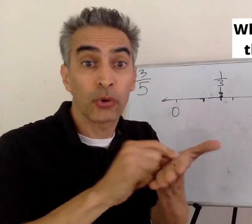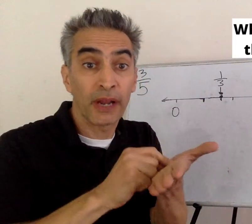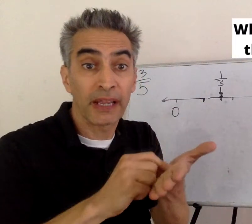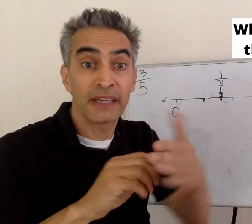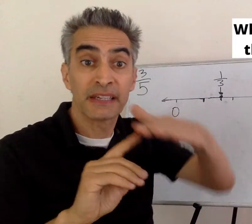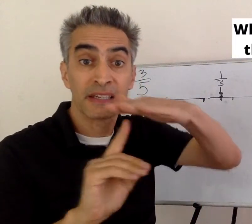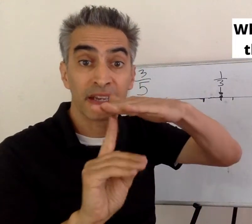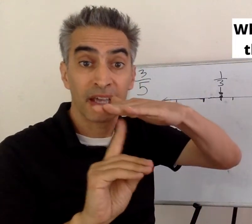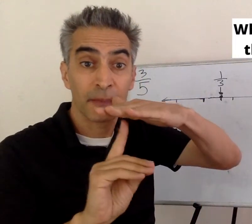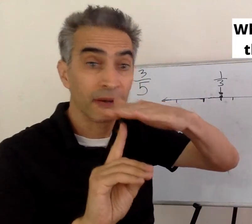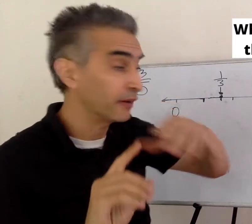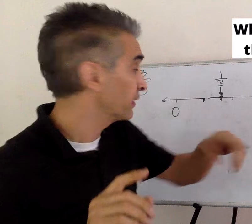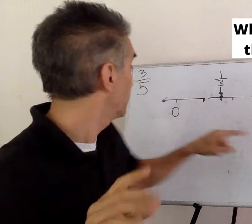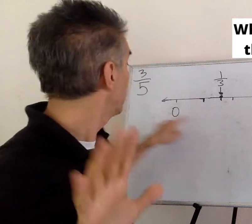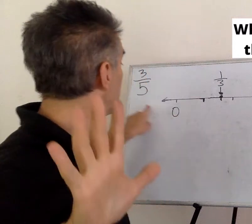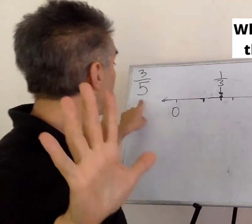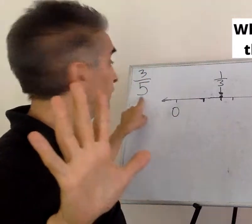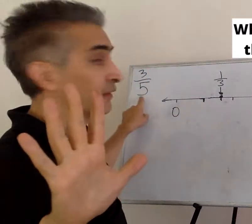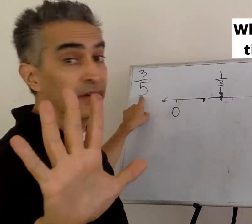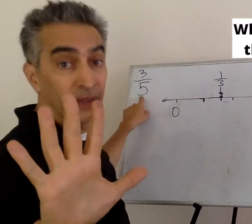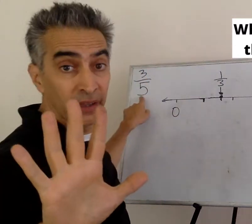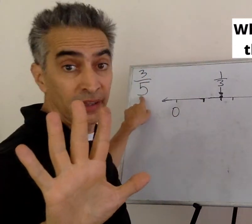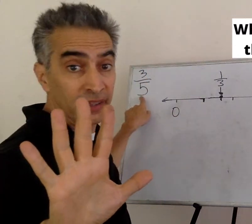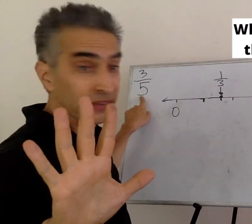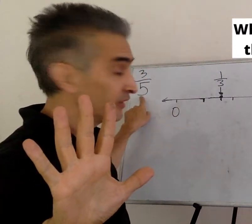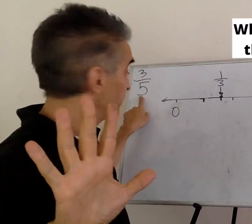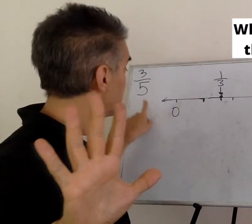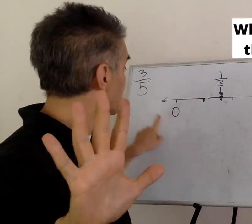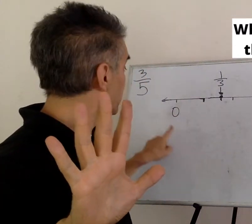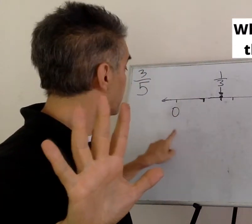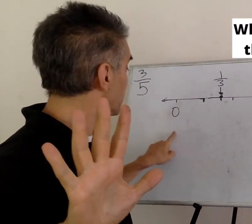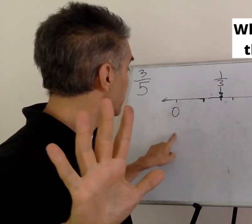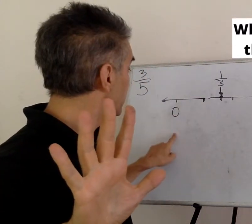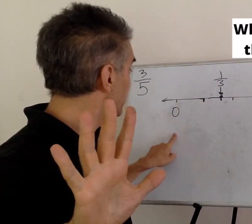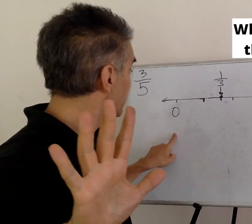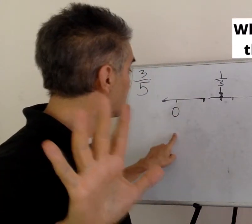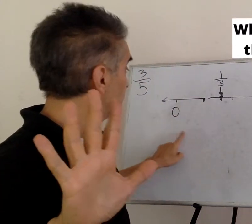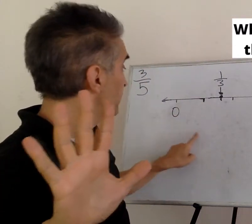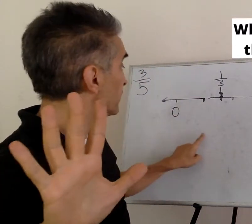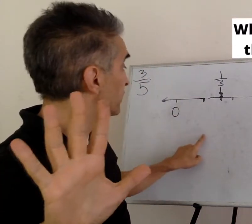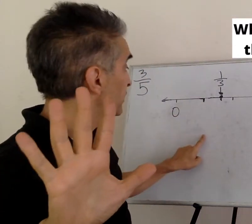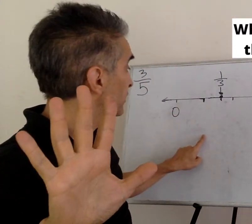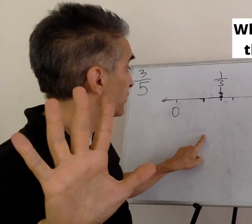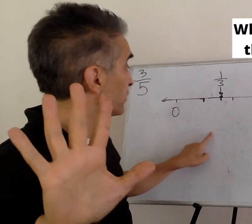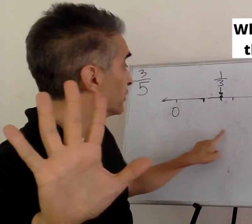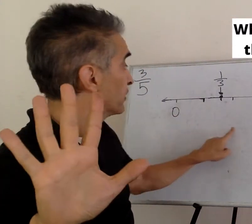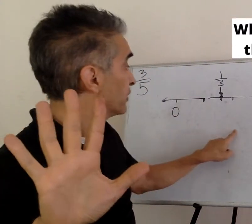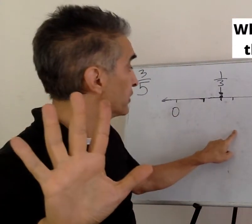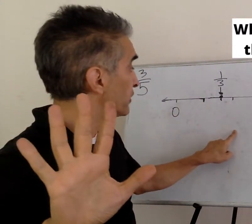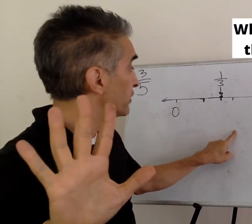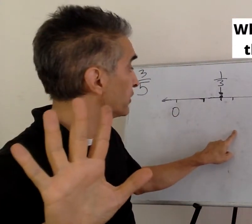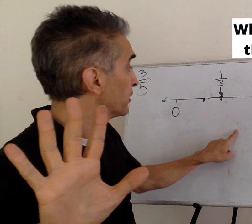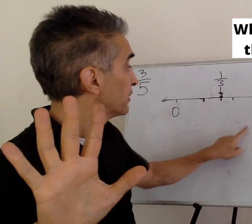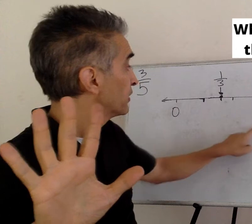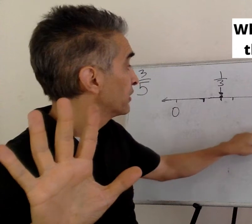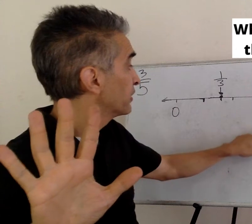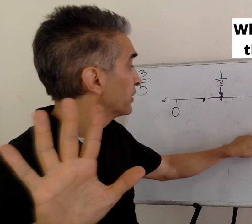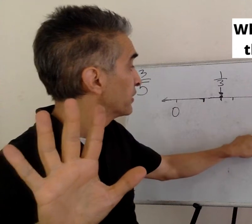Now write the denominator five right here, here, here, here,